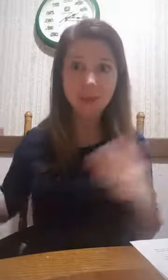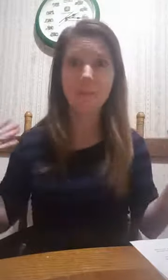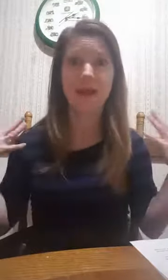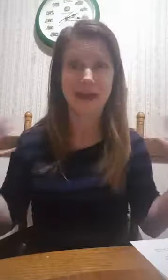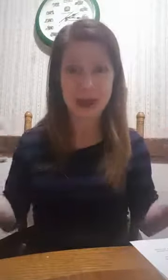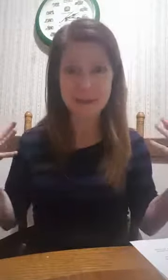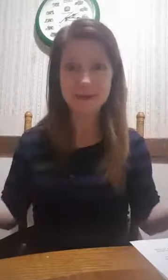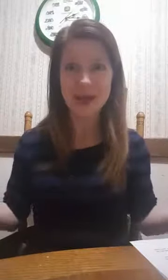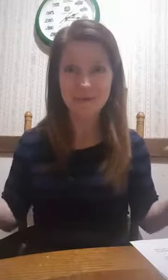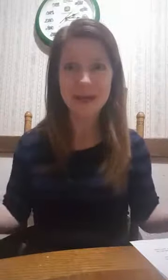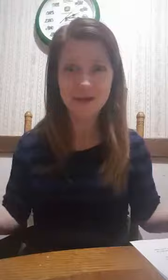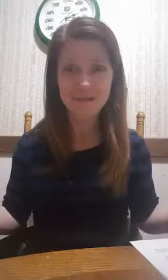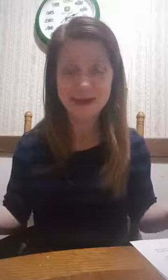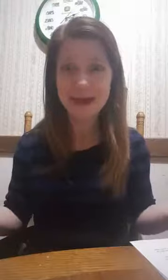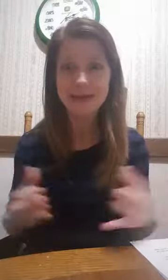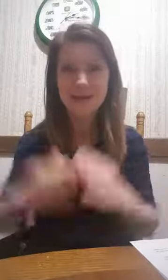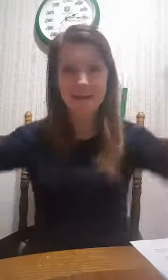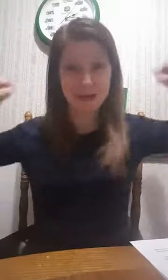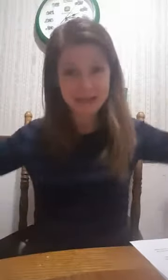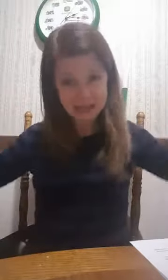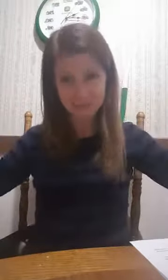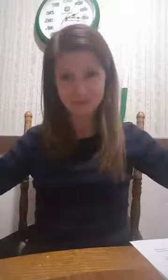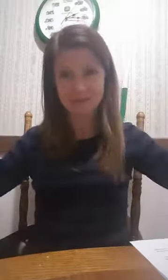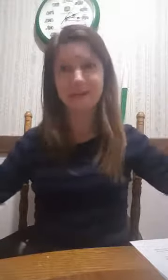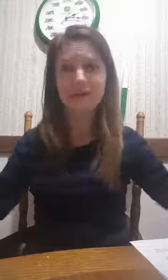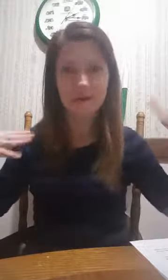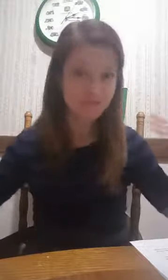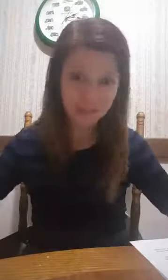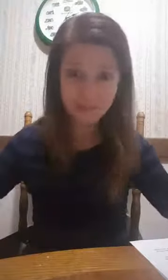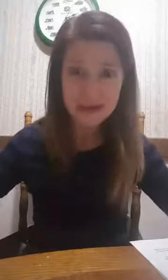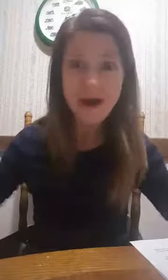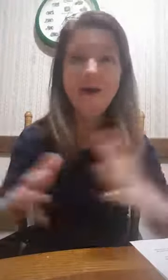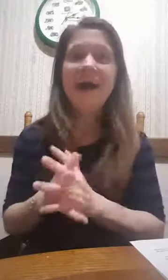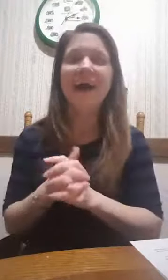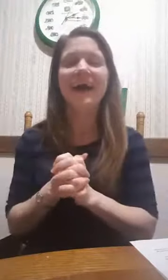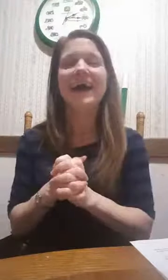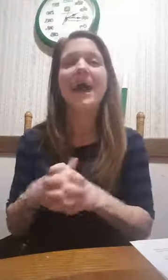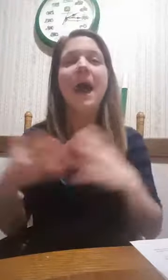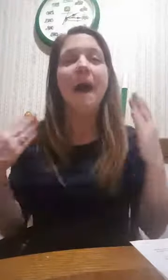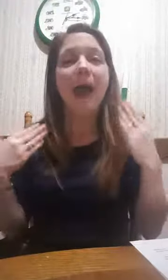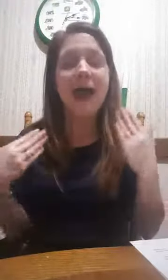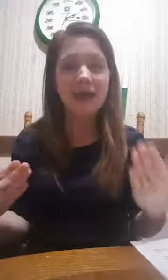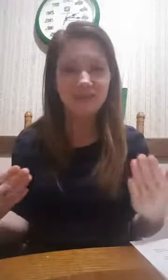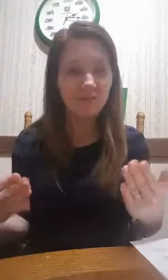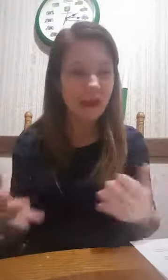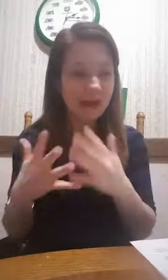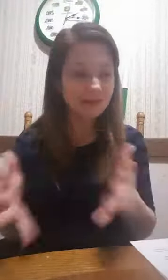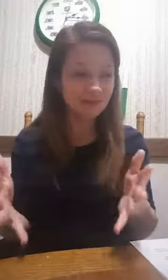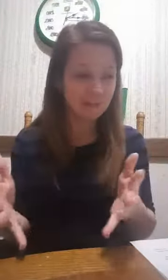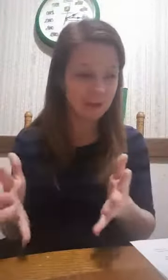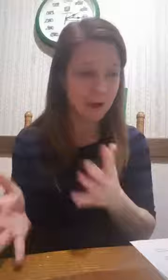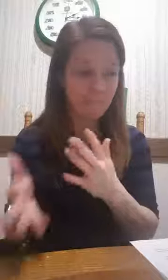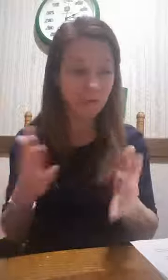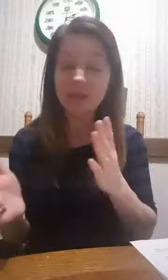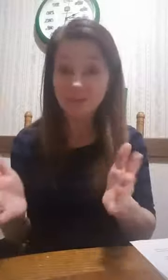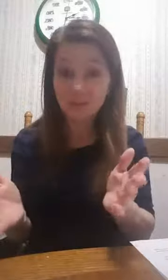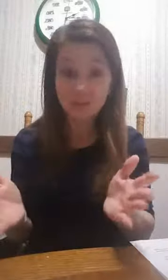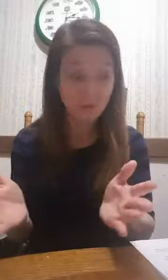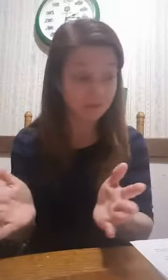And so, I'm like, I am not ready to go to bed at 9 o'clock. I'm a night person. You know, obviously, right now. All right? And so, I looked up what he says about the